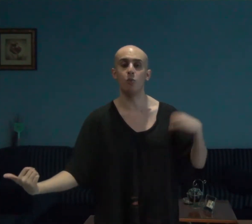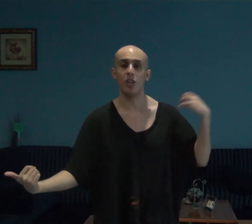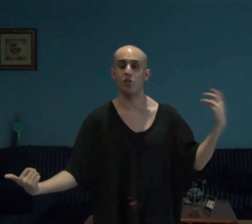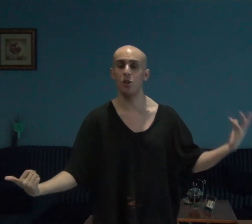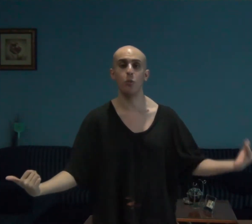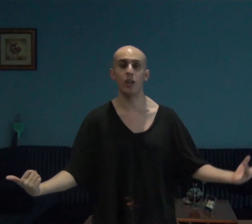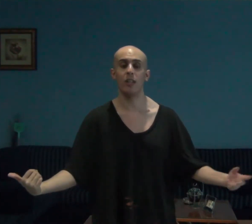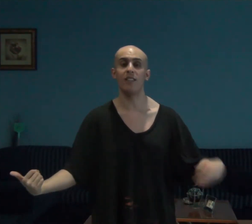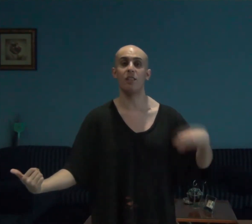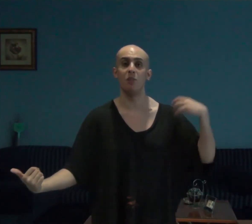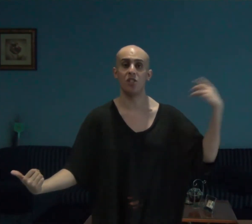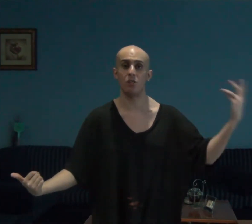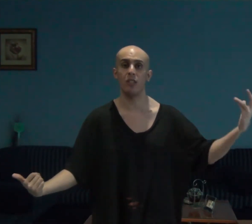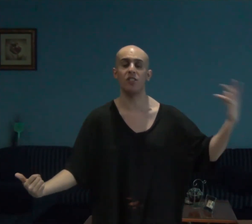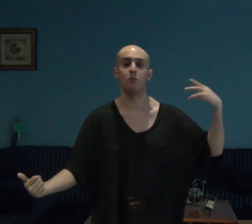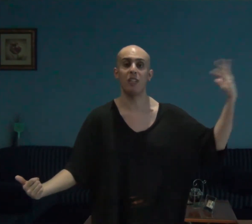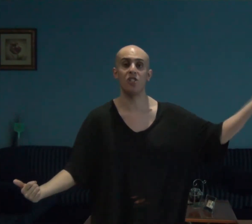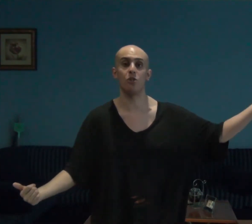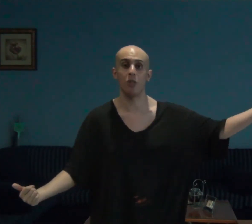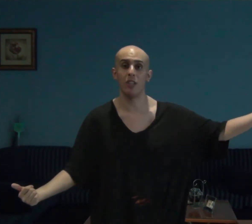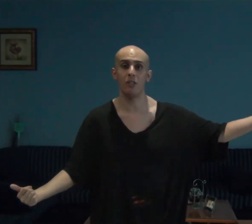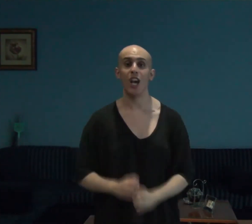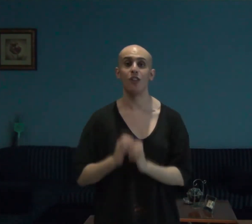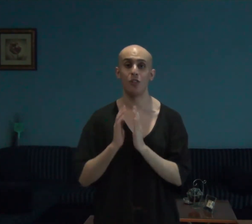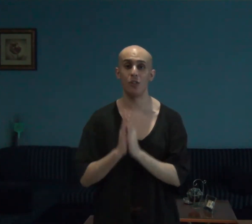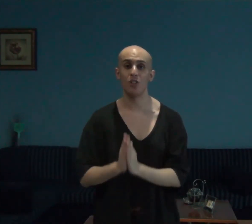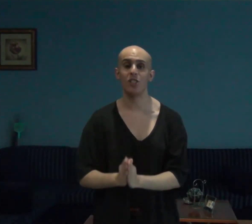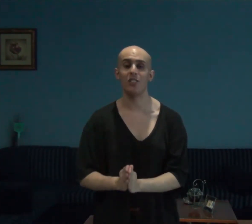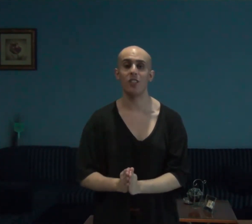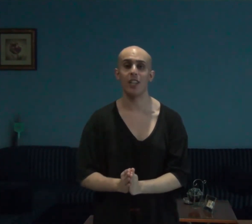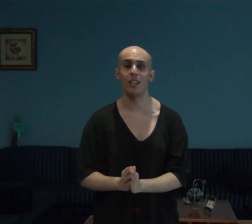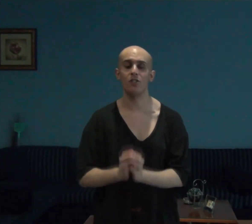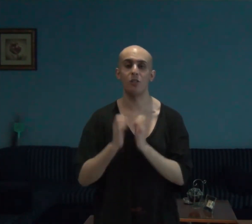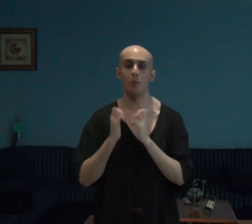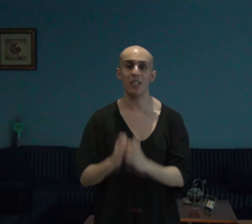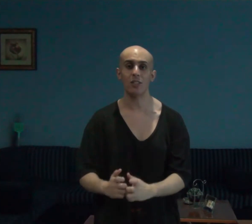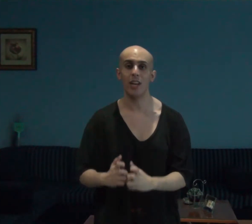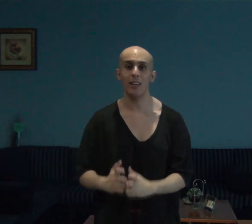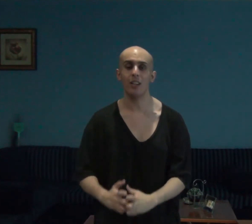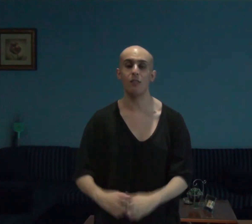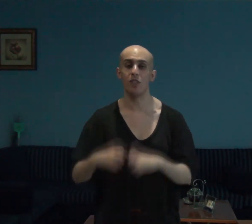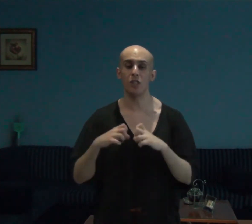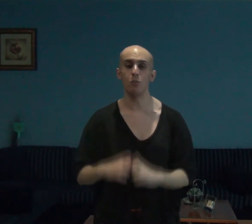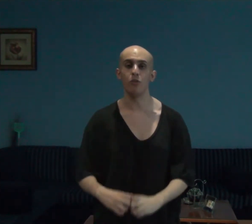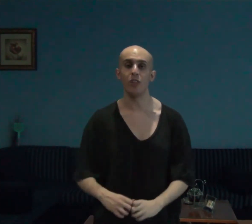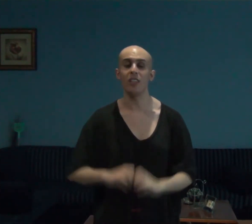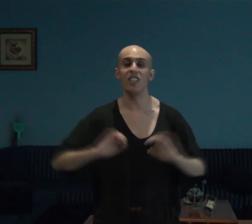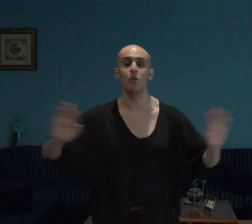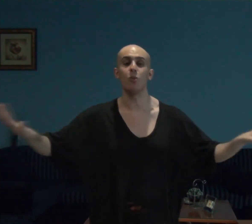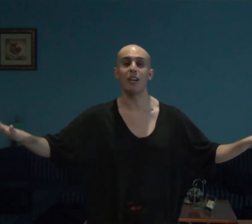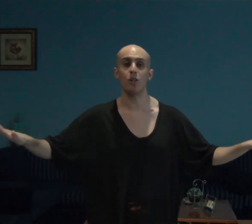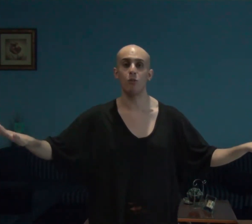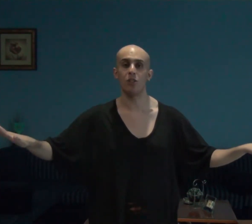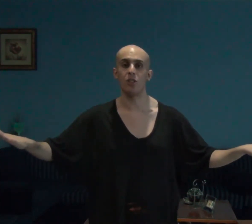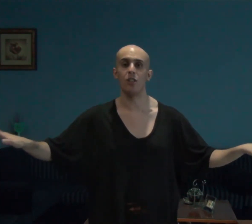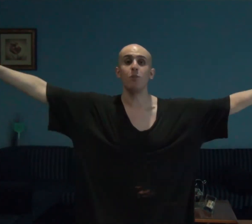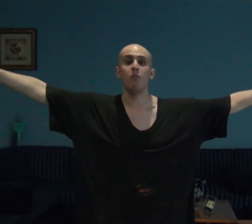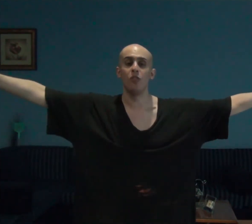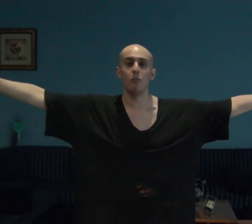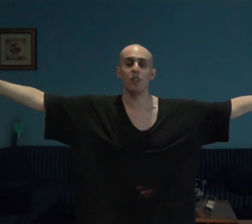works so well as a mystery suspense thriller and of course guys and gals the biggest highlight of this movie is without question the performance